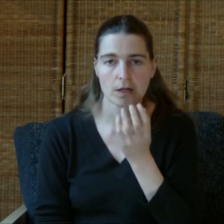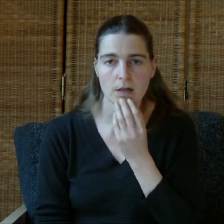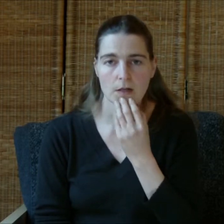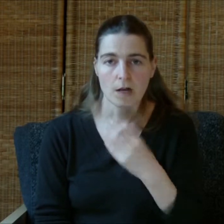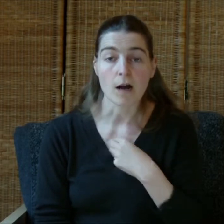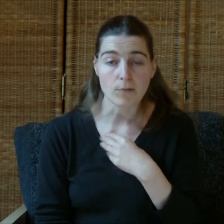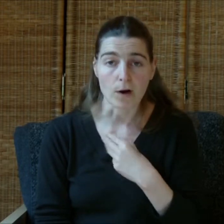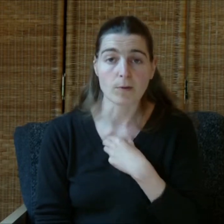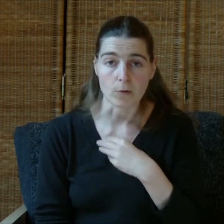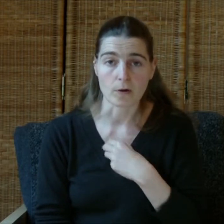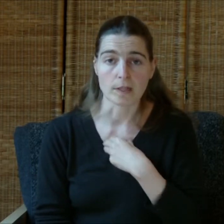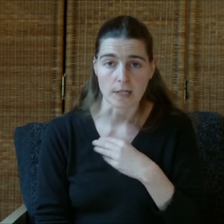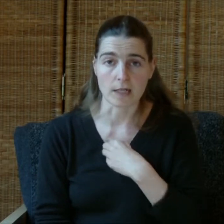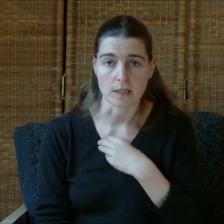I'm problem orientated.